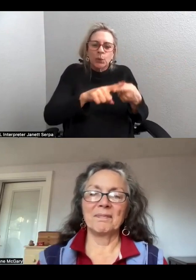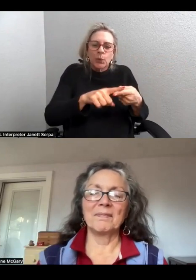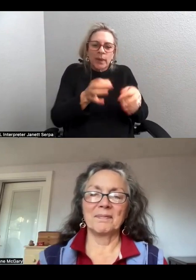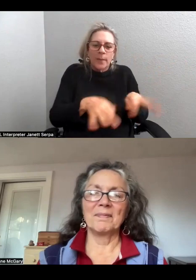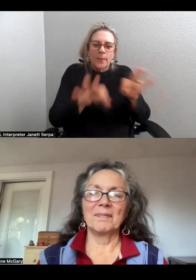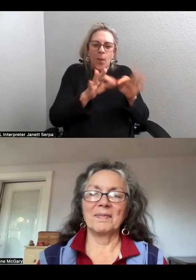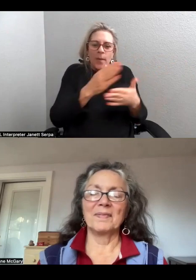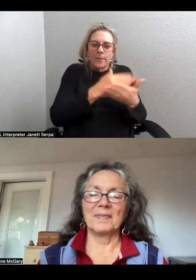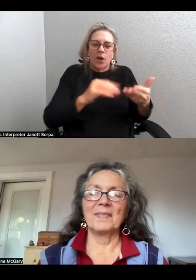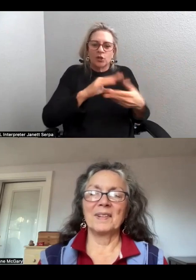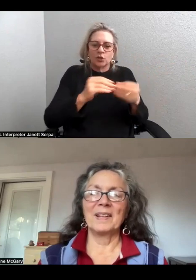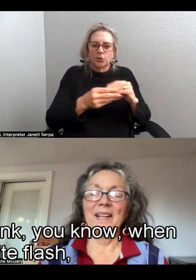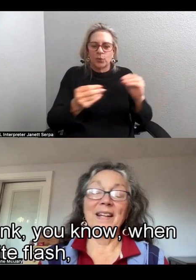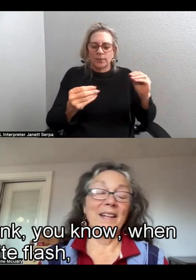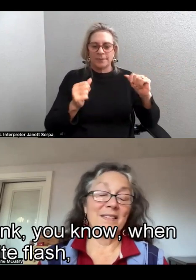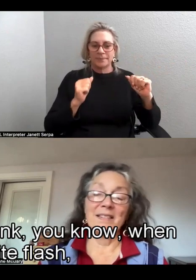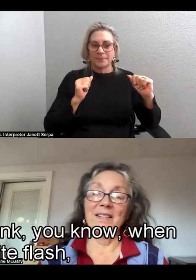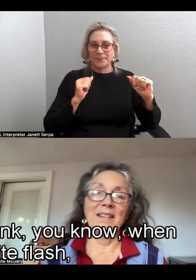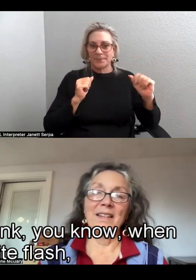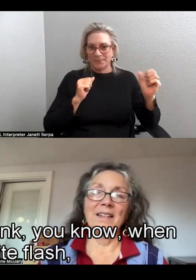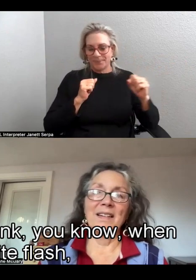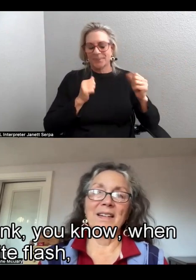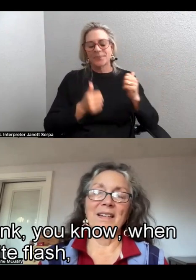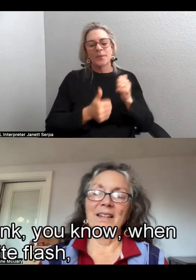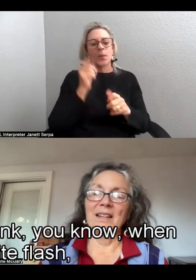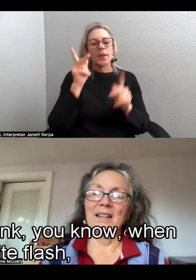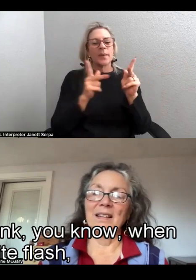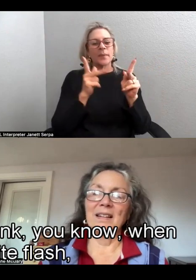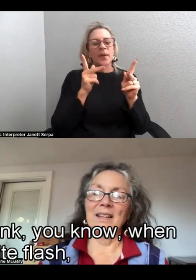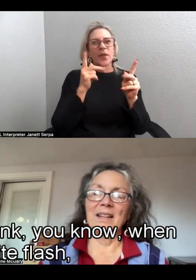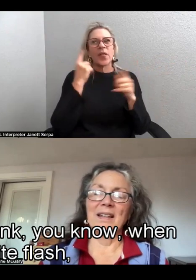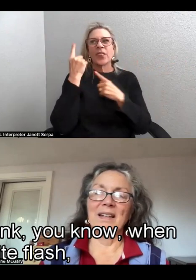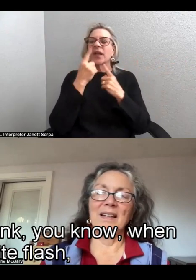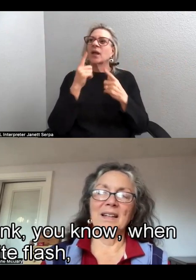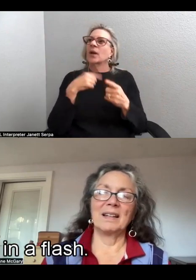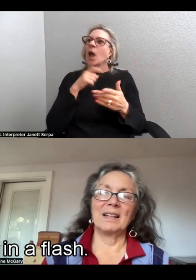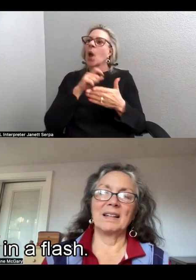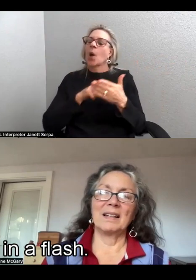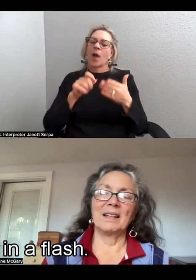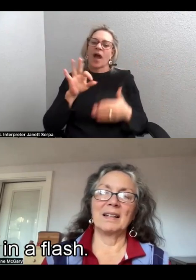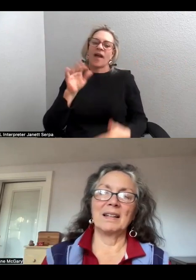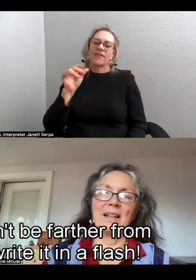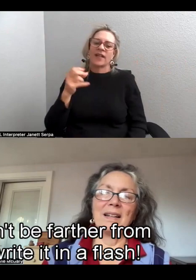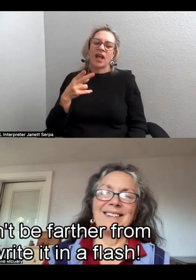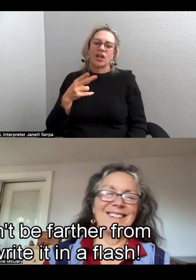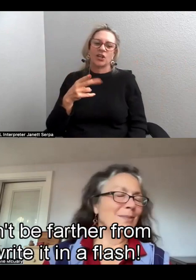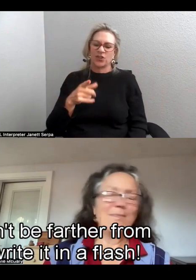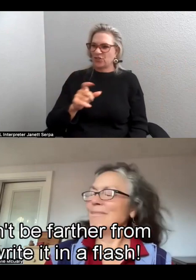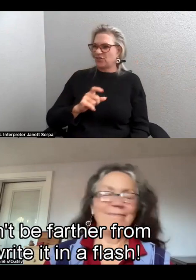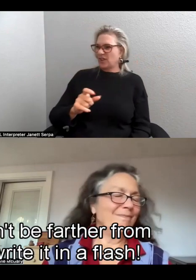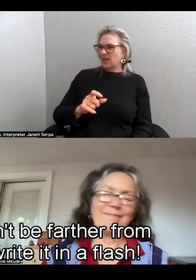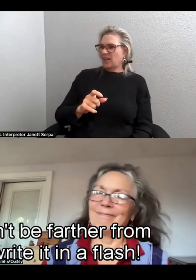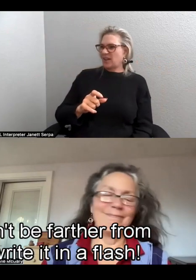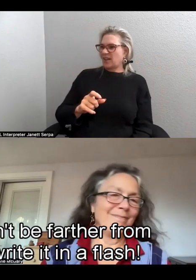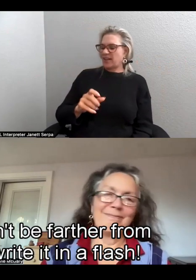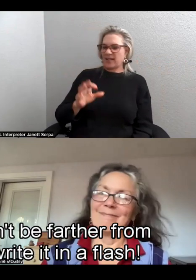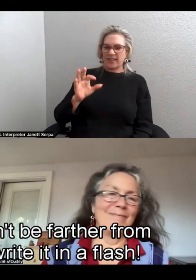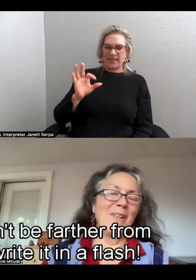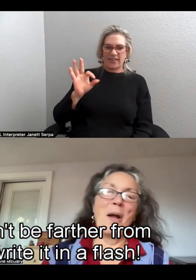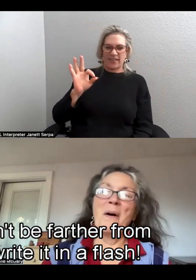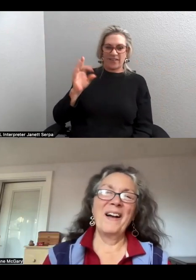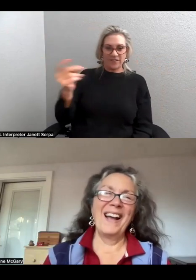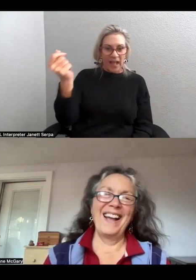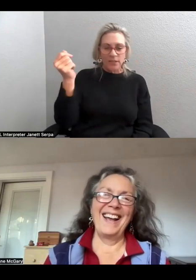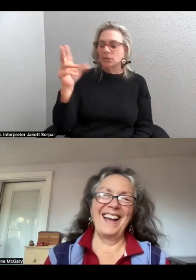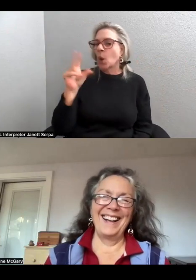Yeah. Yeah. Most people think, you know, when I say I write Flash, they say you write it in a flash and I'm like, it couldn't be farther from the truth.